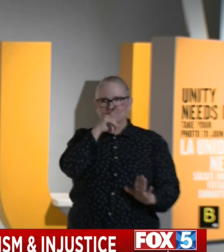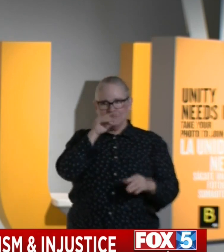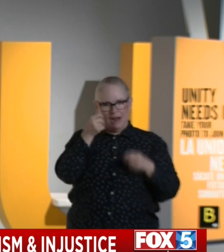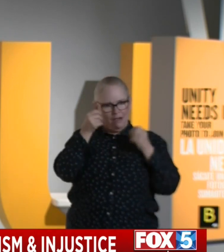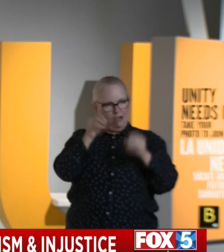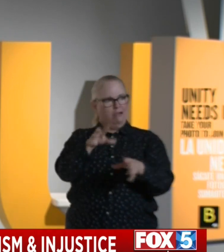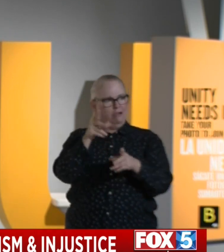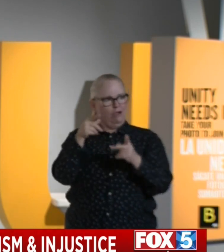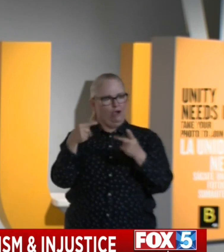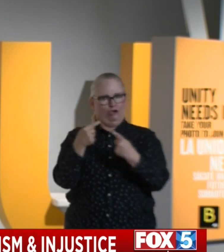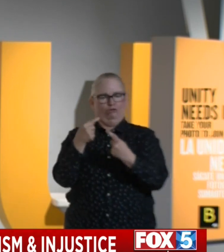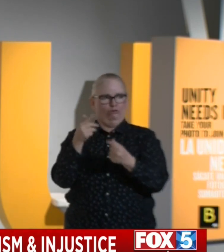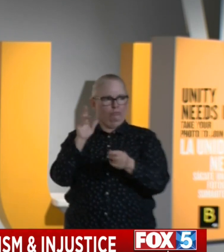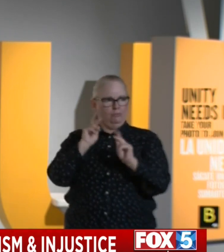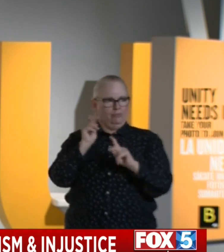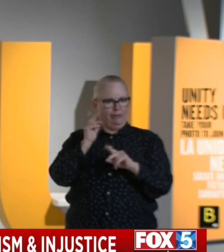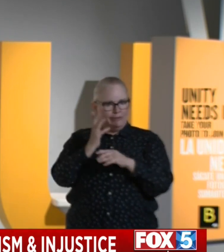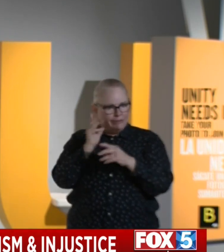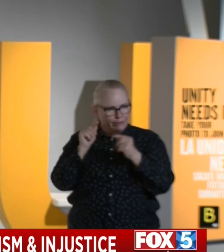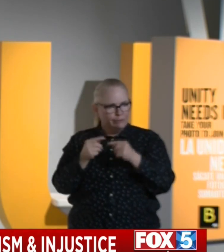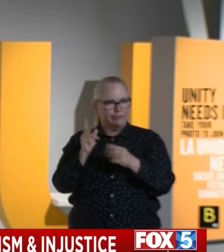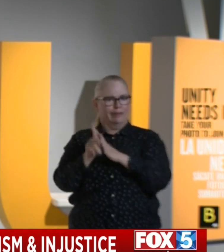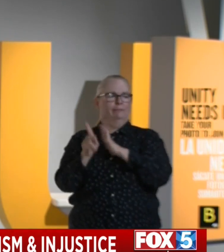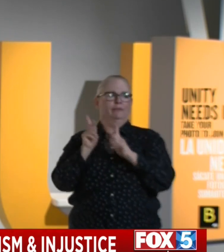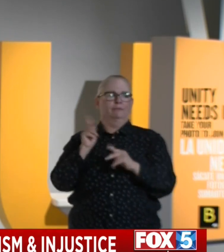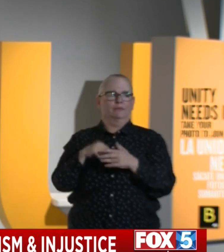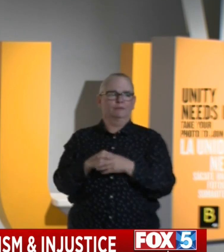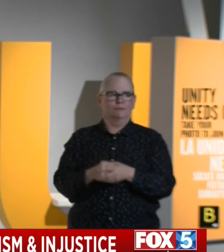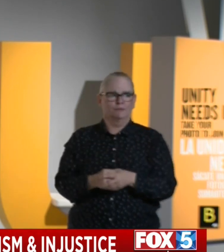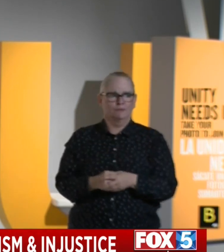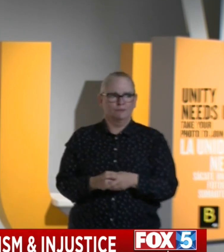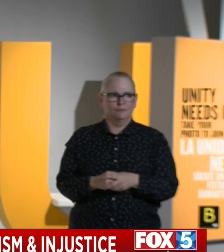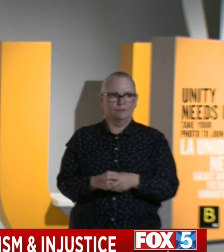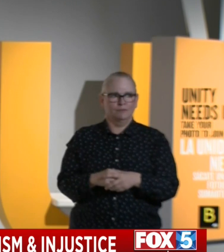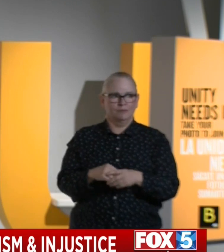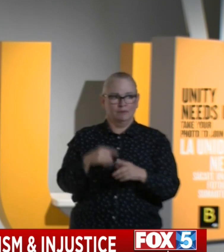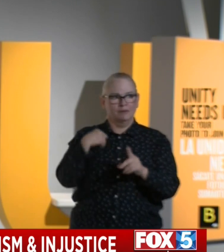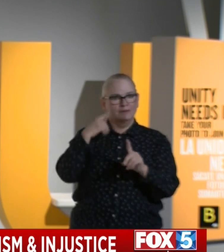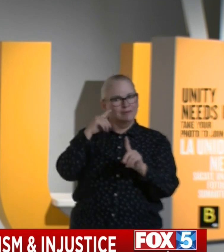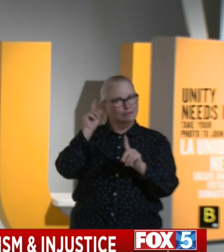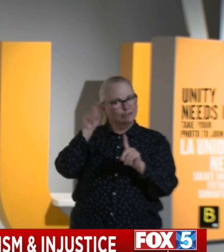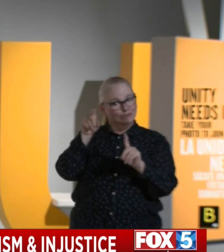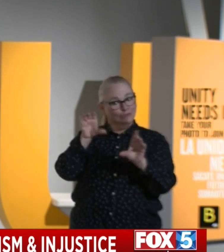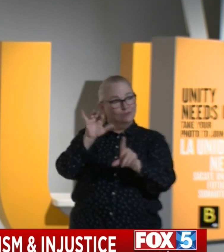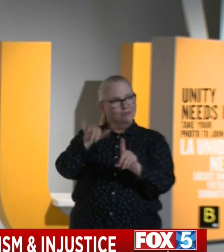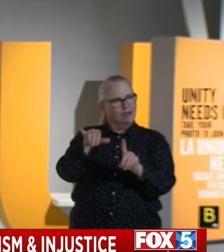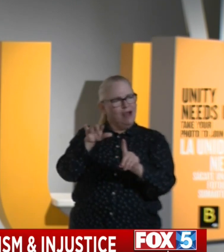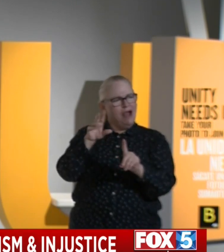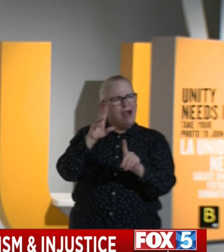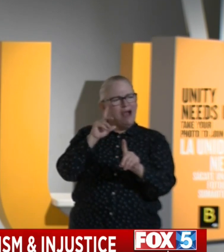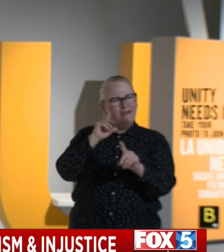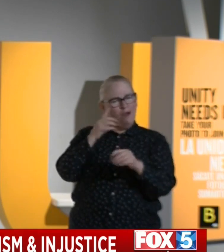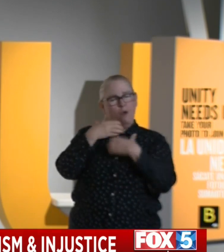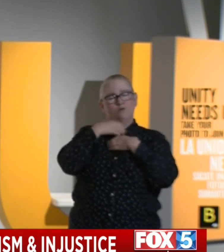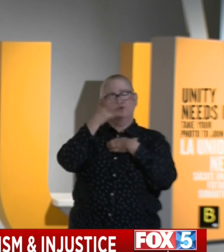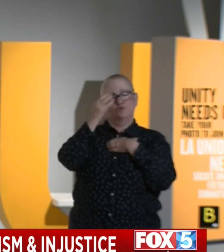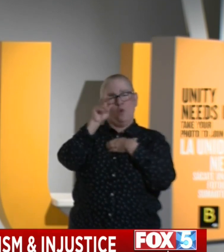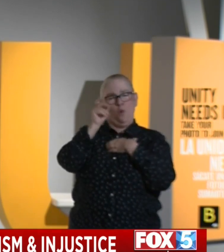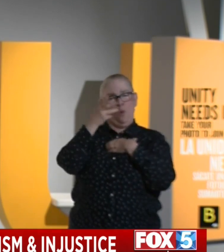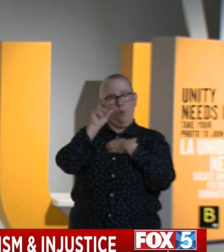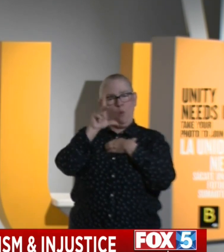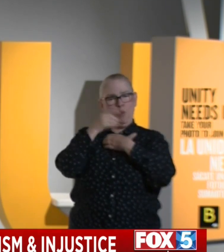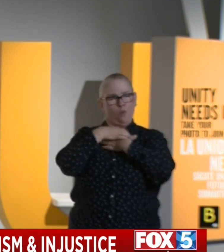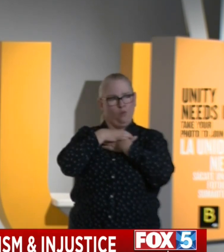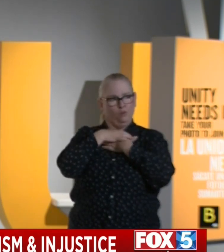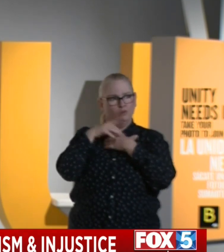end of the day, a chaotic hold that literally is designed to stop people's blood from flowing into their